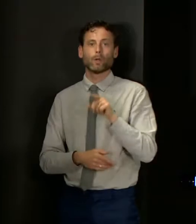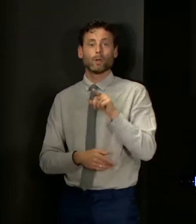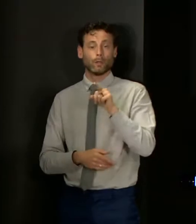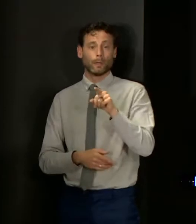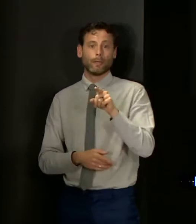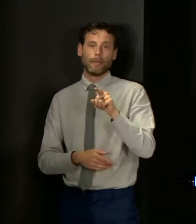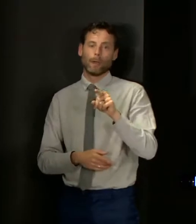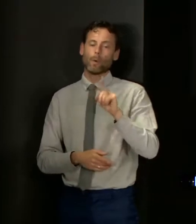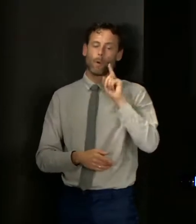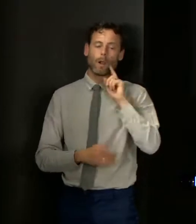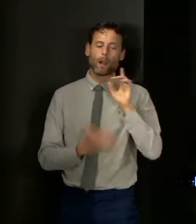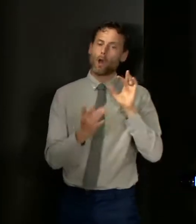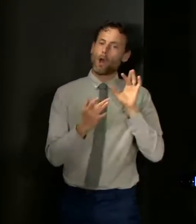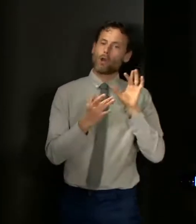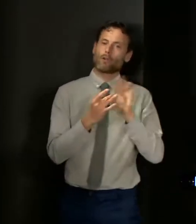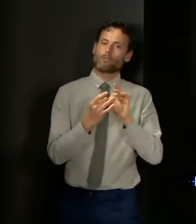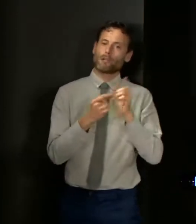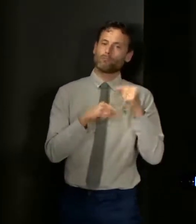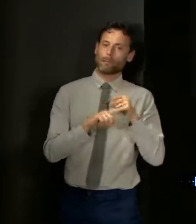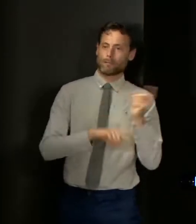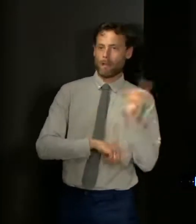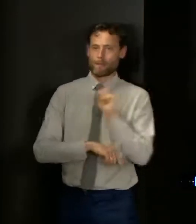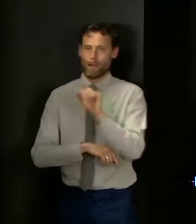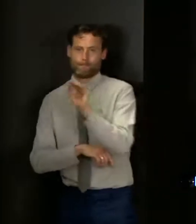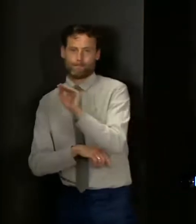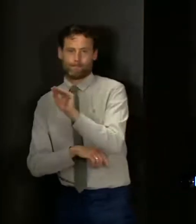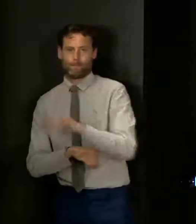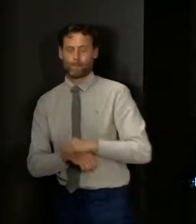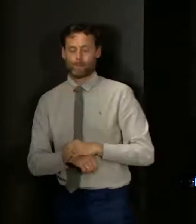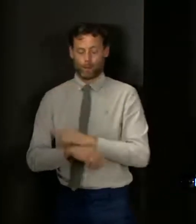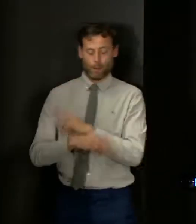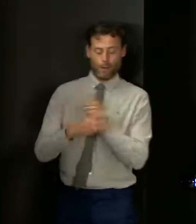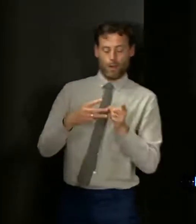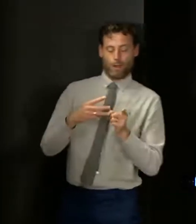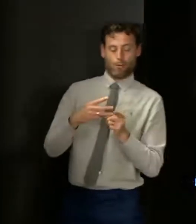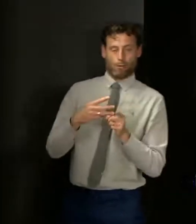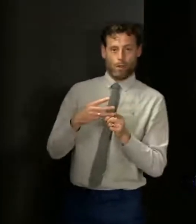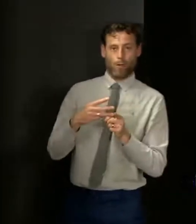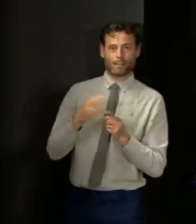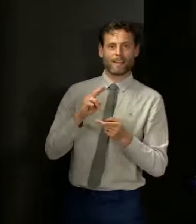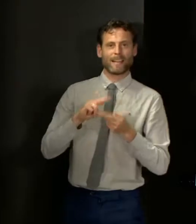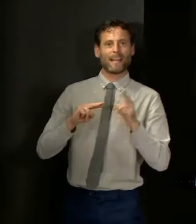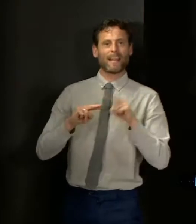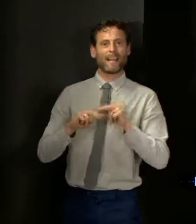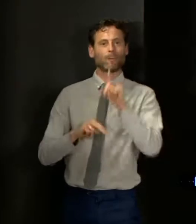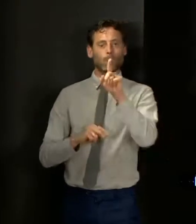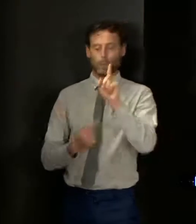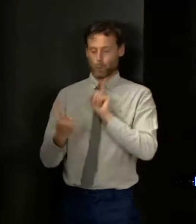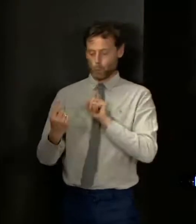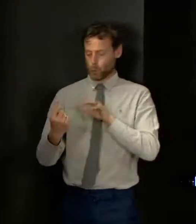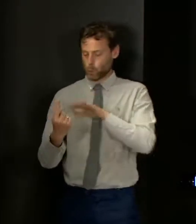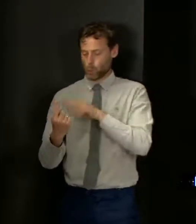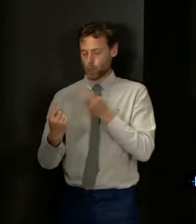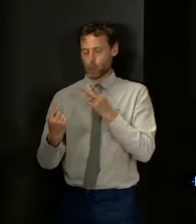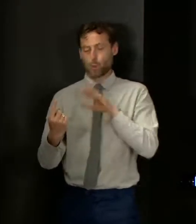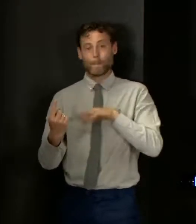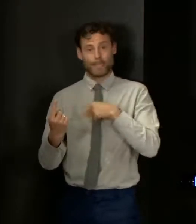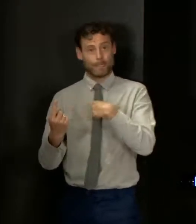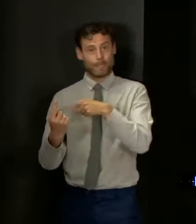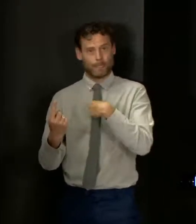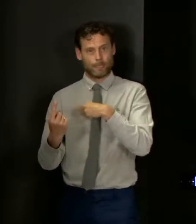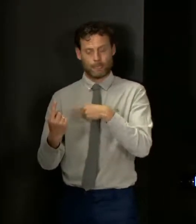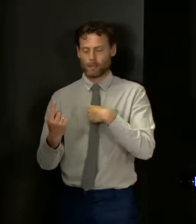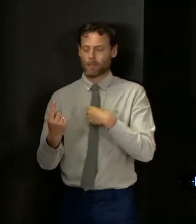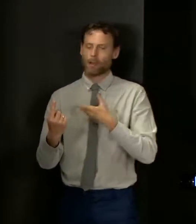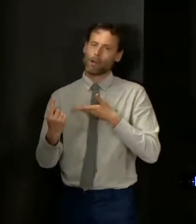contacted by a contact tracer. And then there's third category whereby if you've been within two metres of someone for a period of 15 minutes or